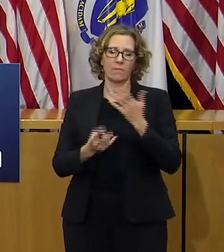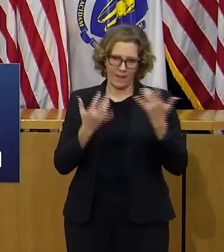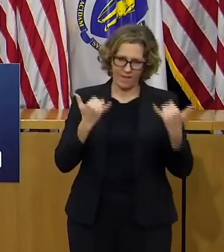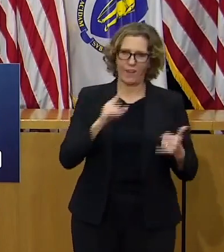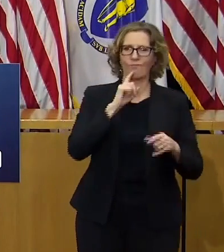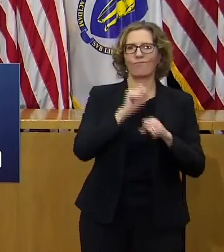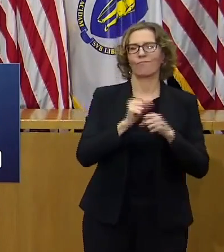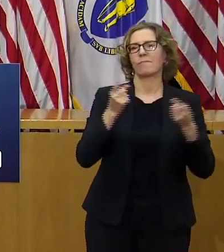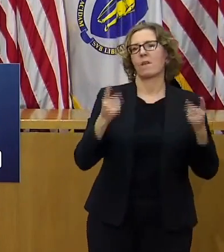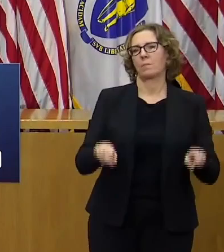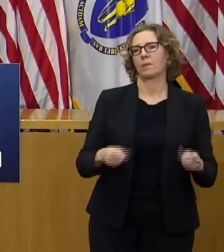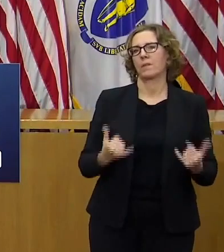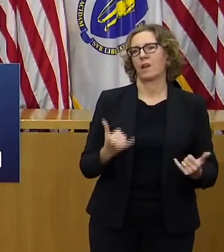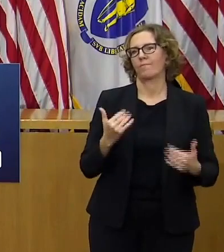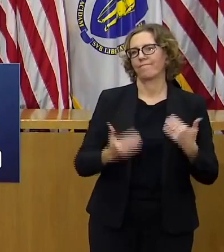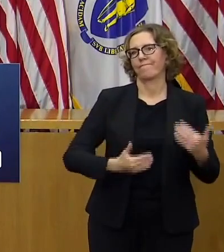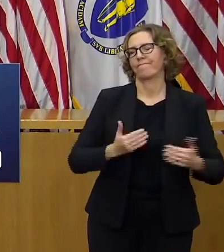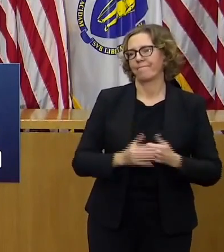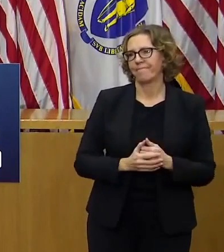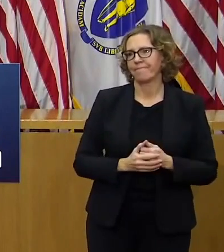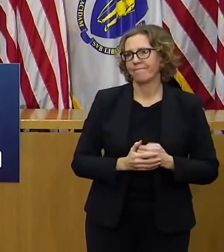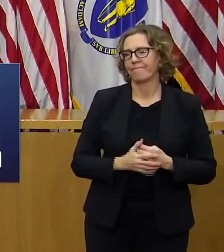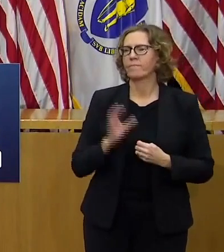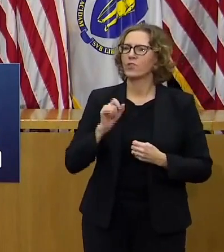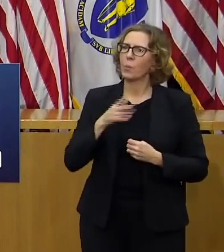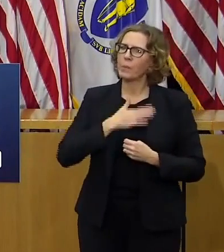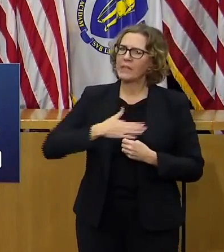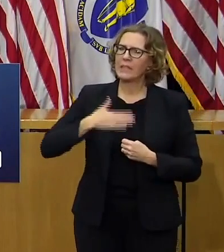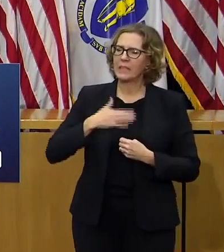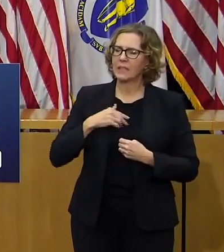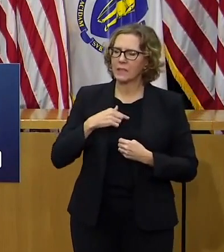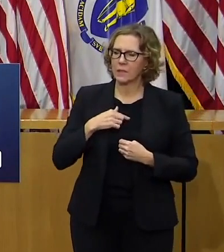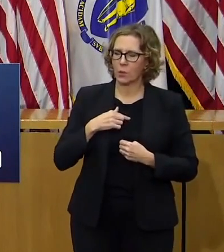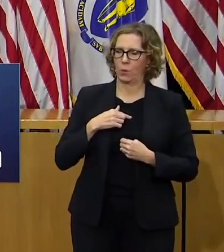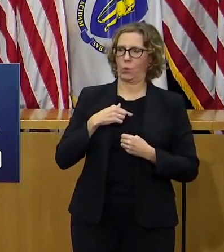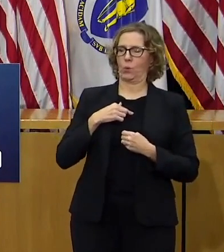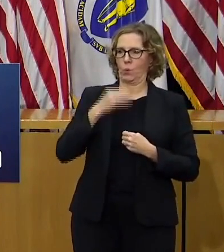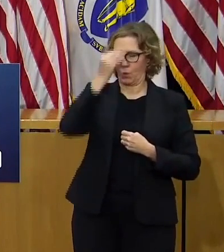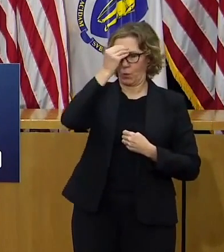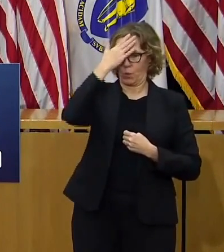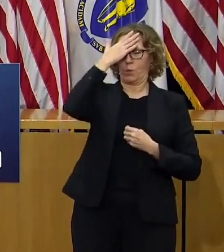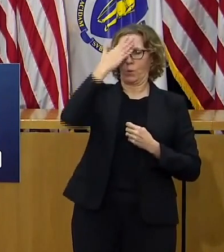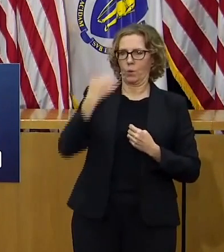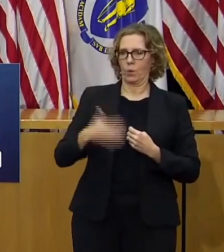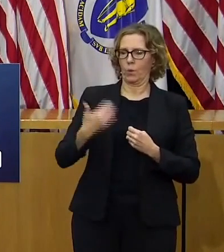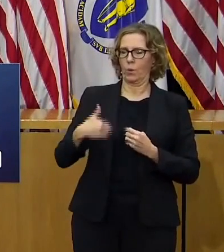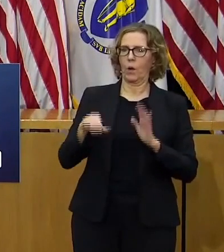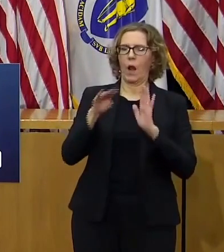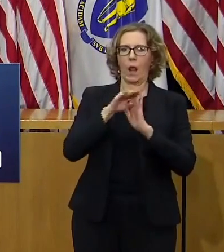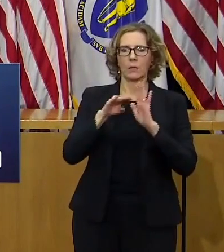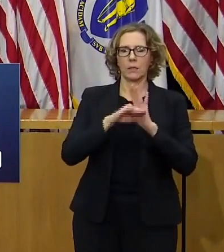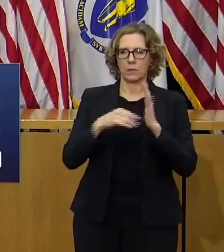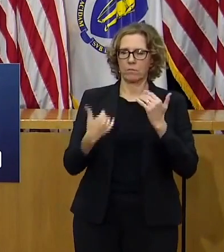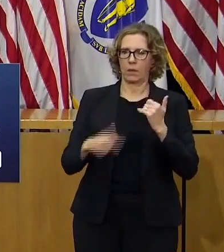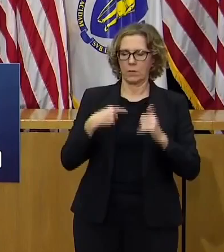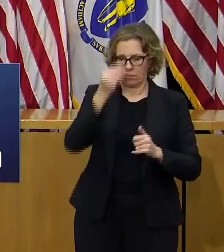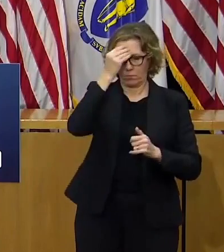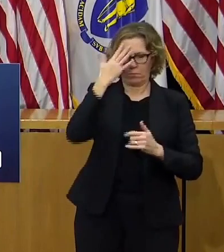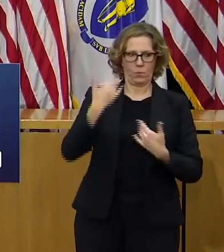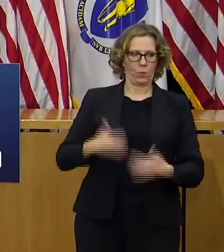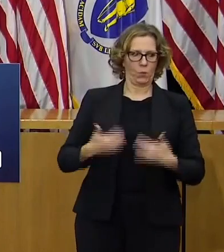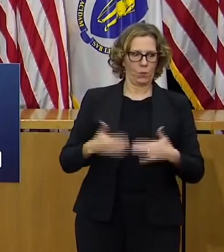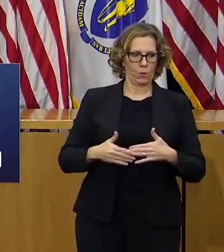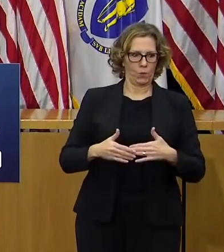i urge everybody to take the lesson from that and to understand and to recognize that if you're going to be with people